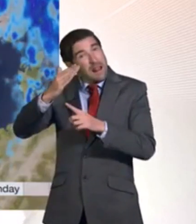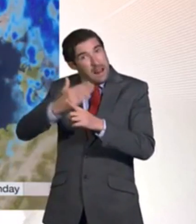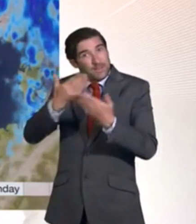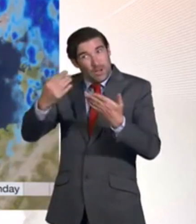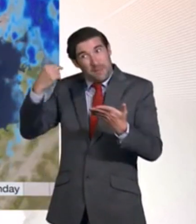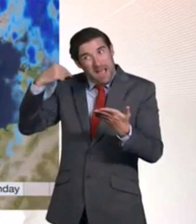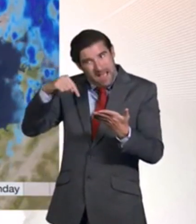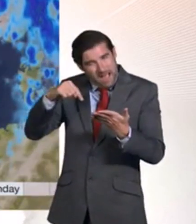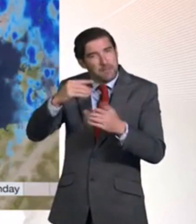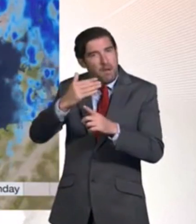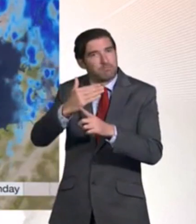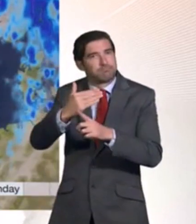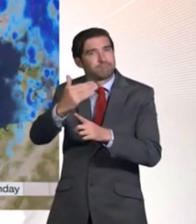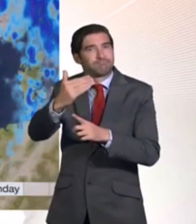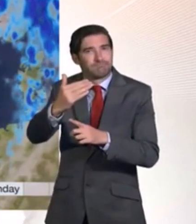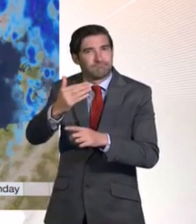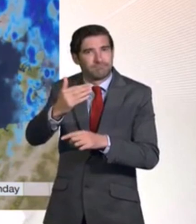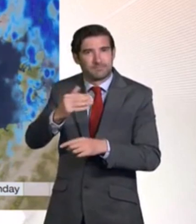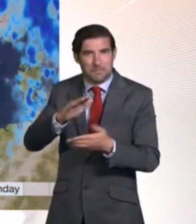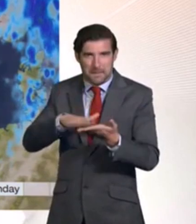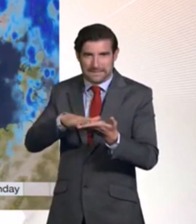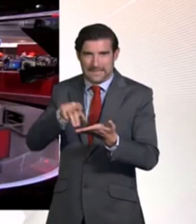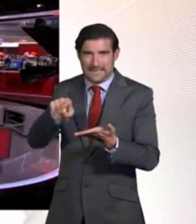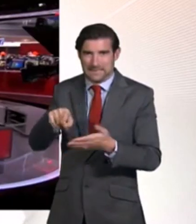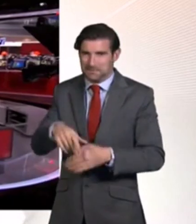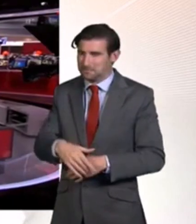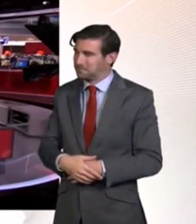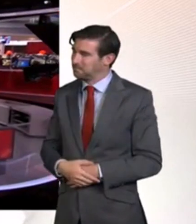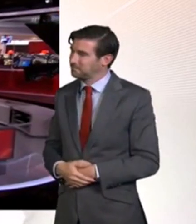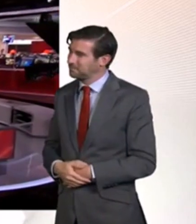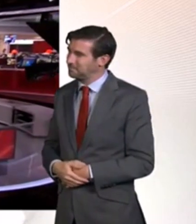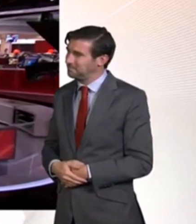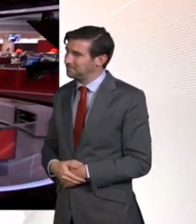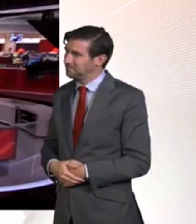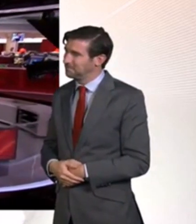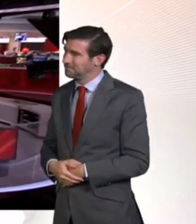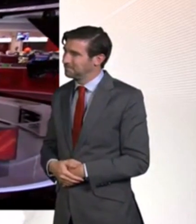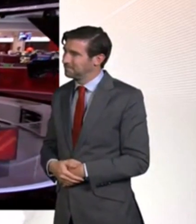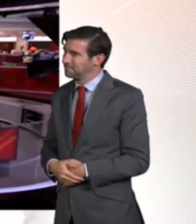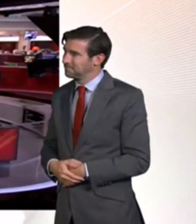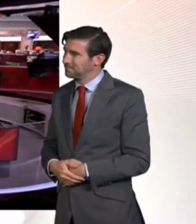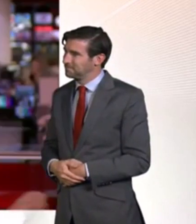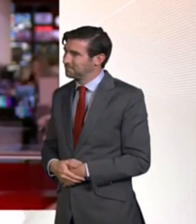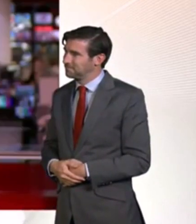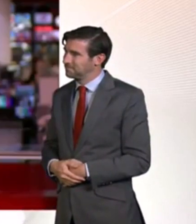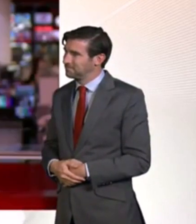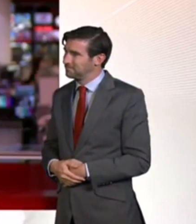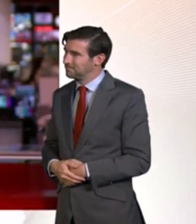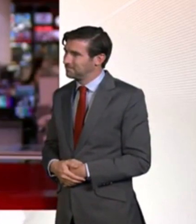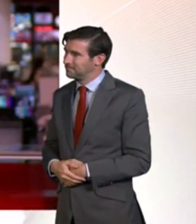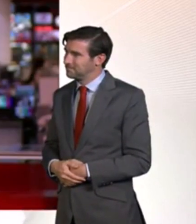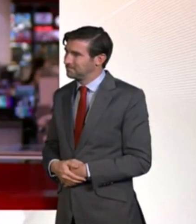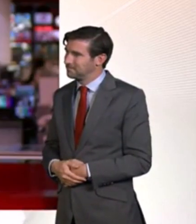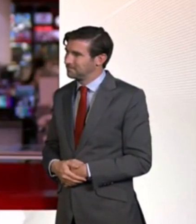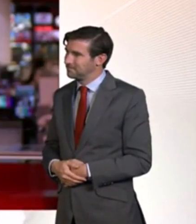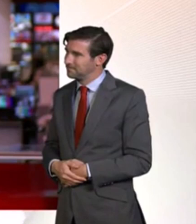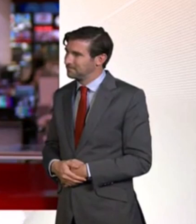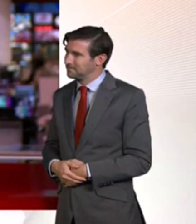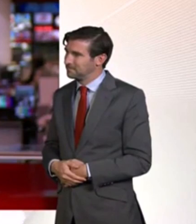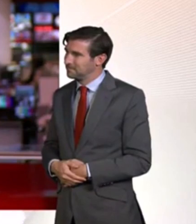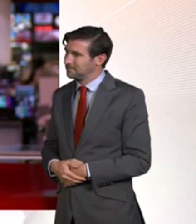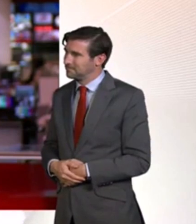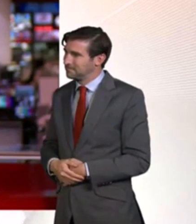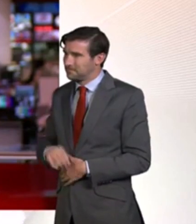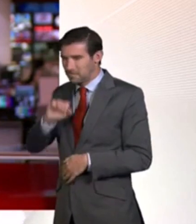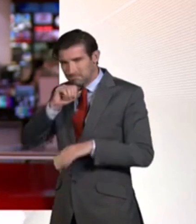plenty of dry, bright weather to be had. Thank you very much indeed. Thanks, Mel. Nice to see you. All right, before we